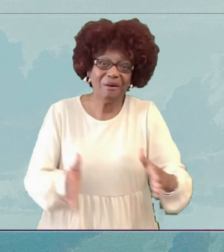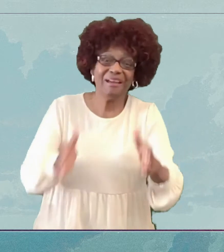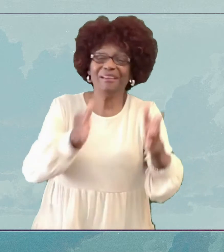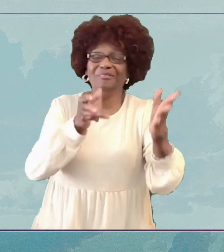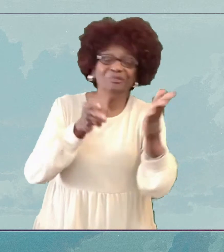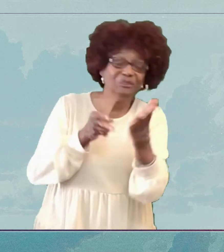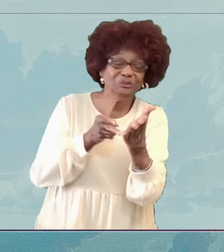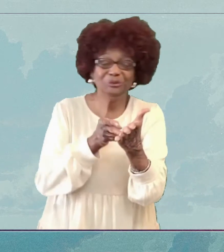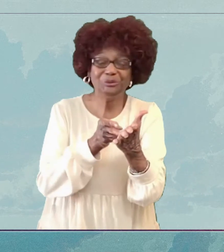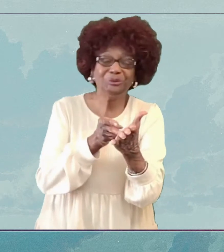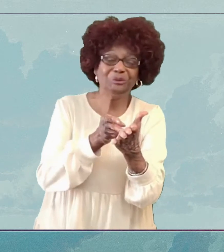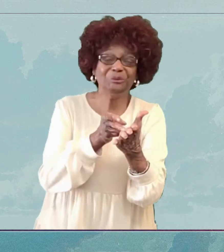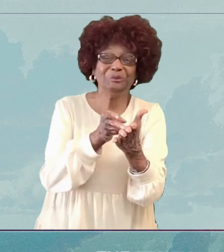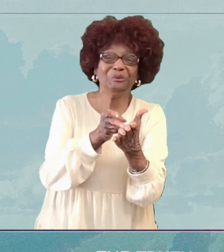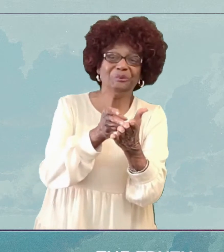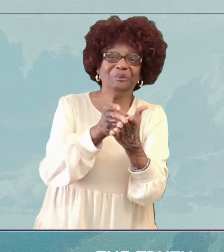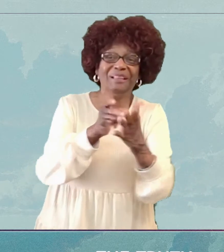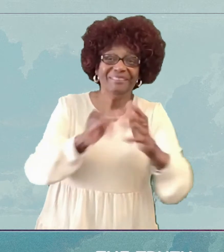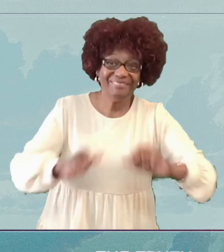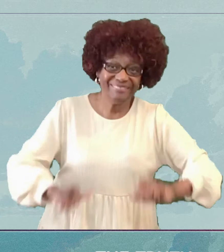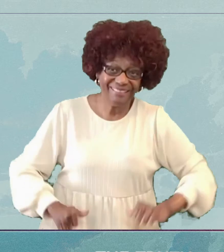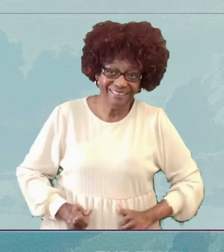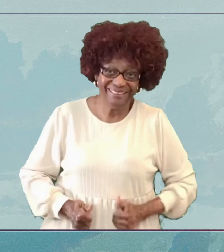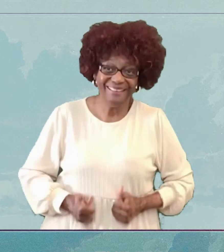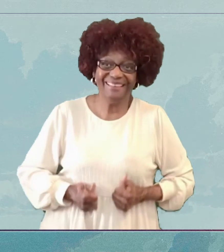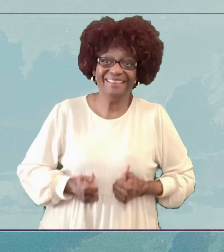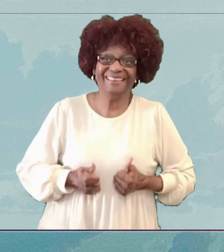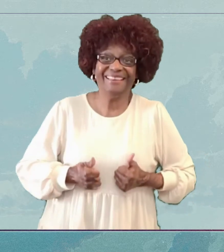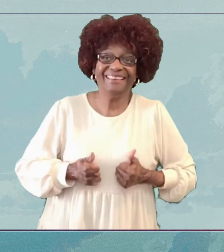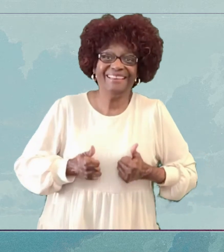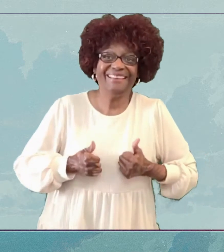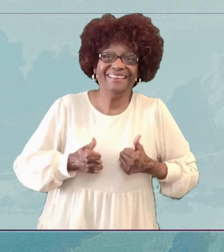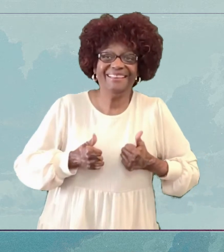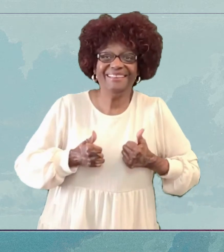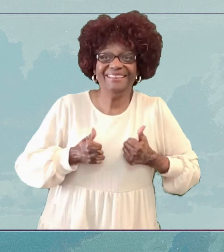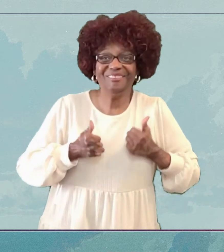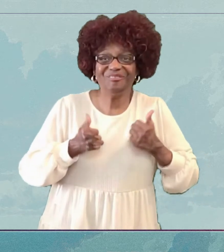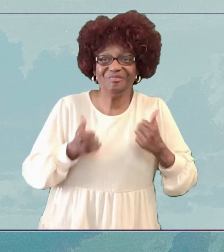way you are When I